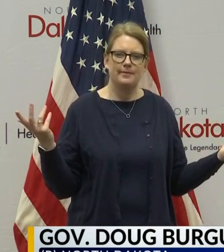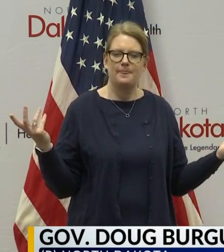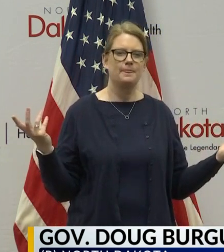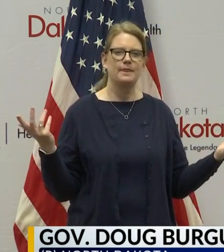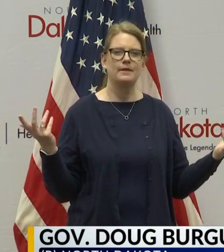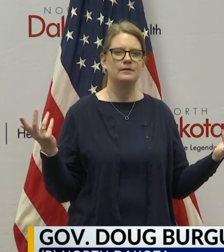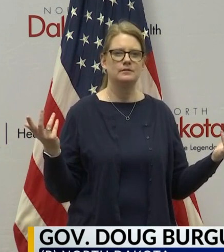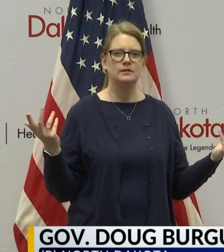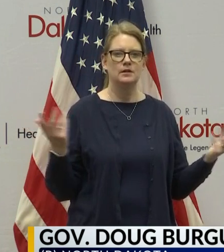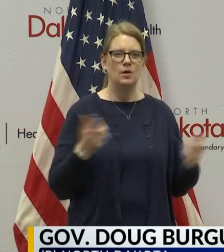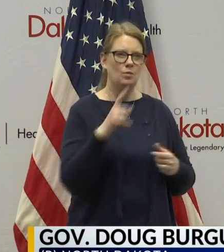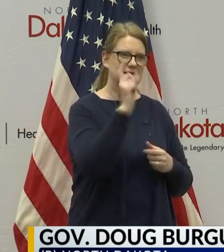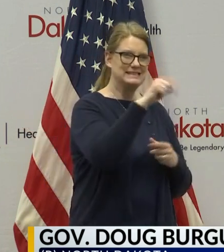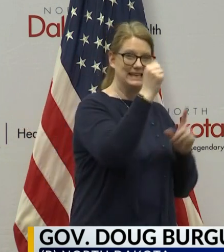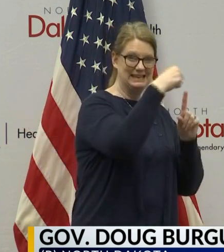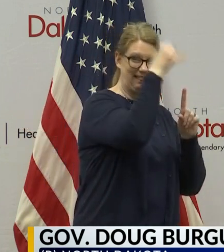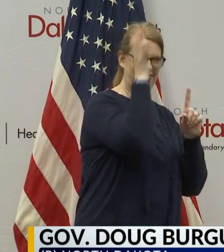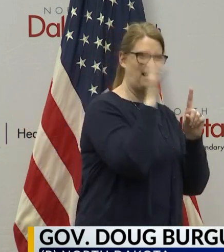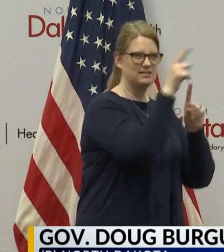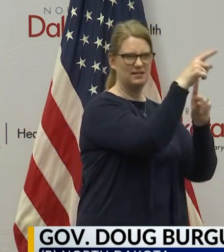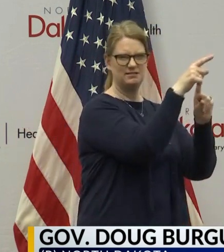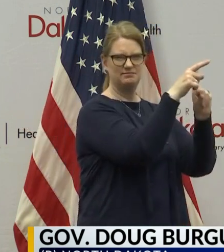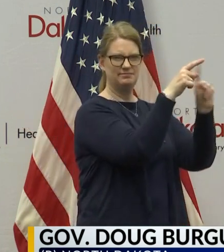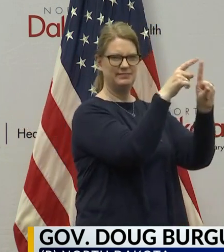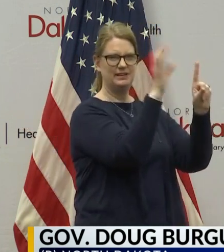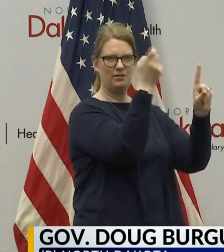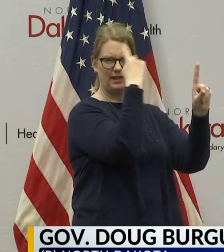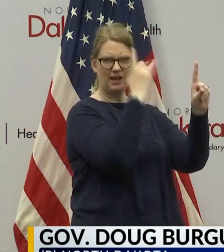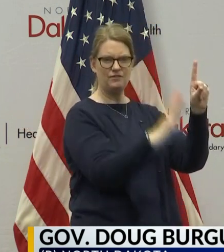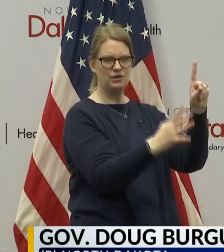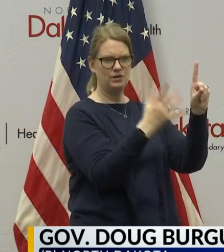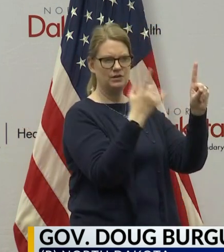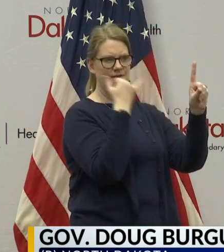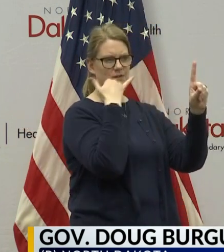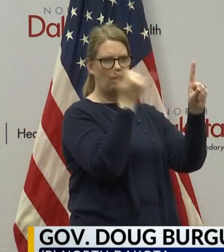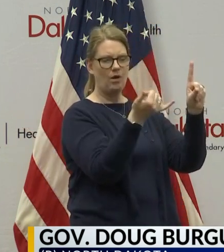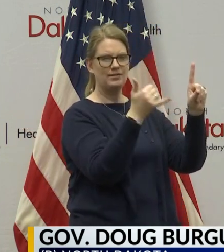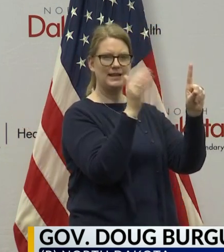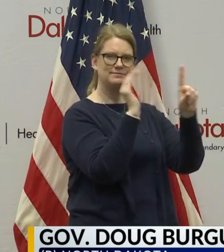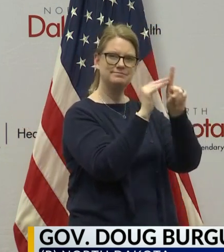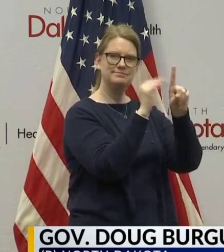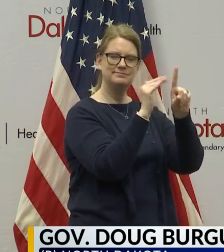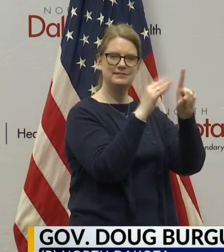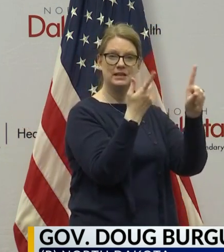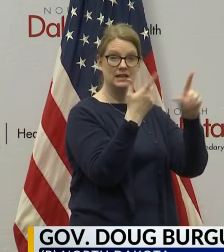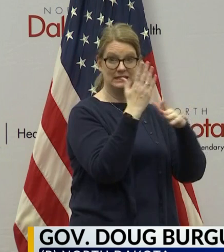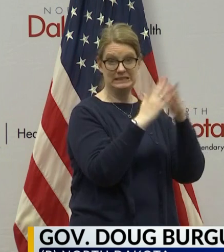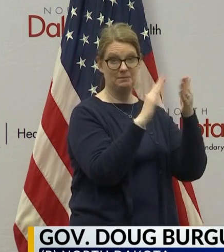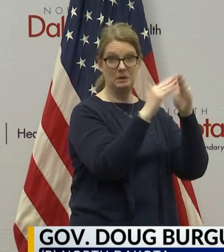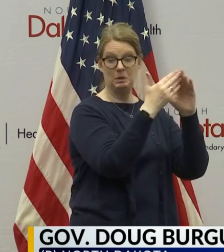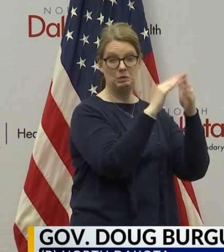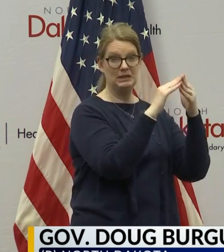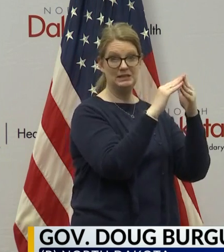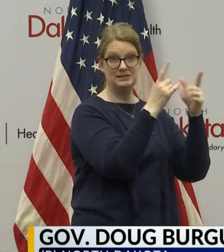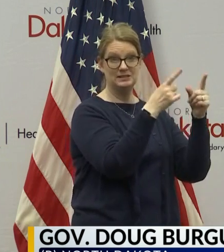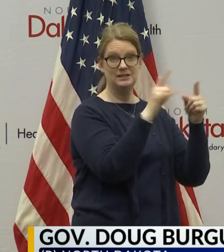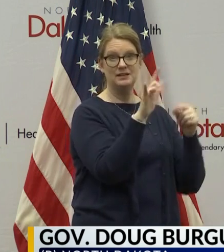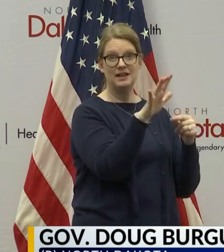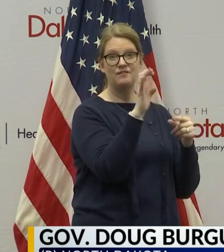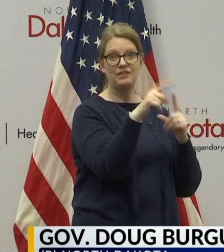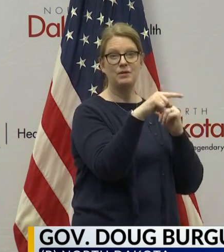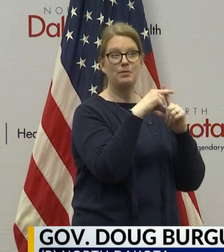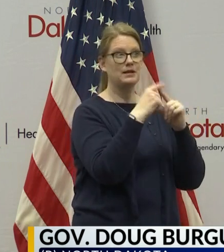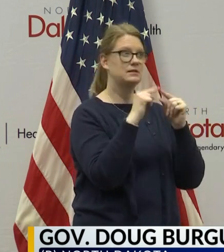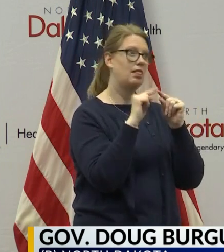needed in Alaska where, I mean, the governor was on the call this morning, reminding people that he's got some communities that are, you know, 500